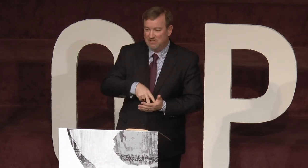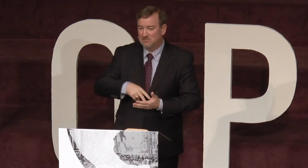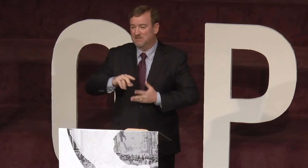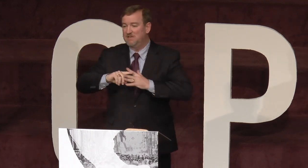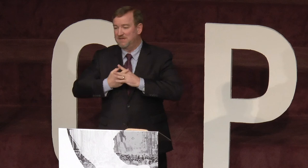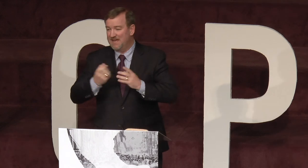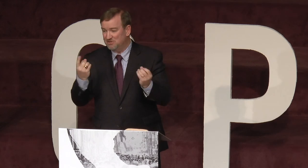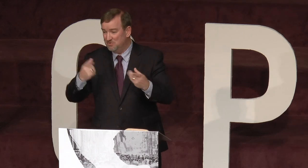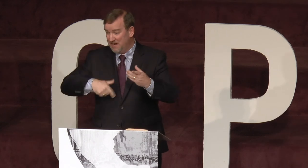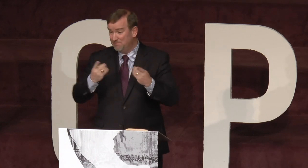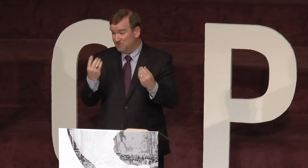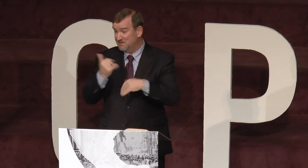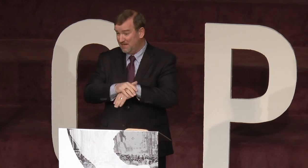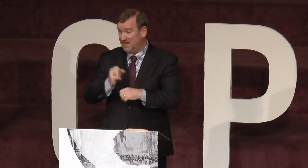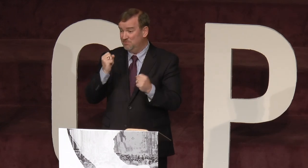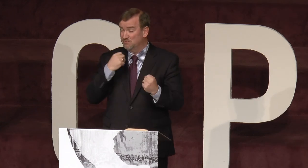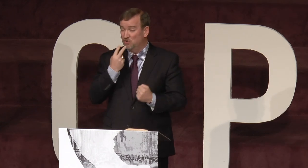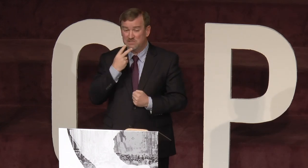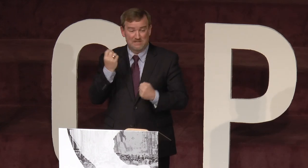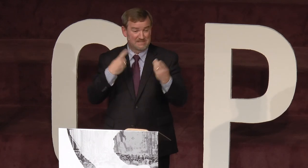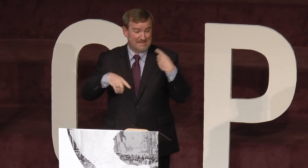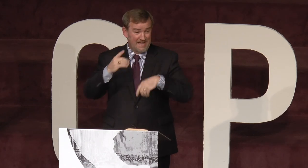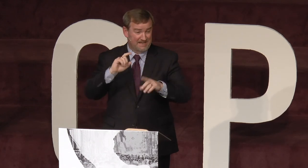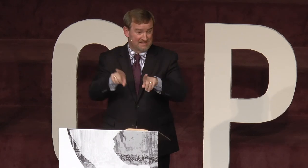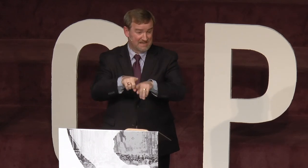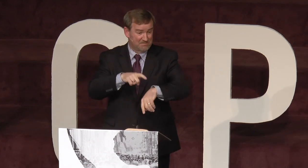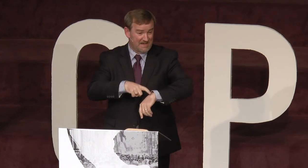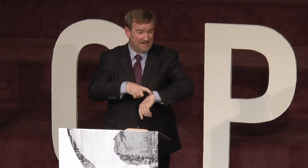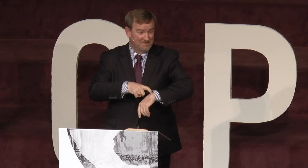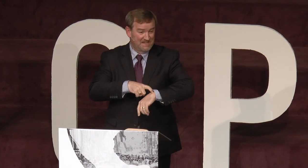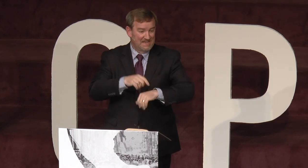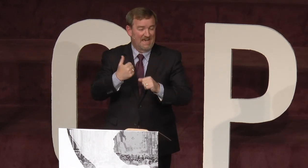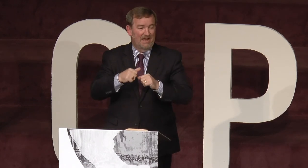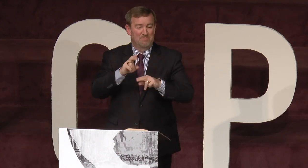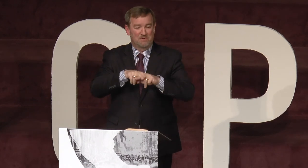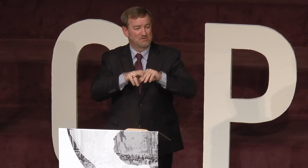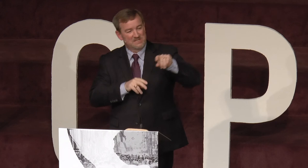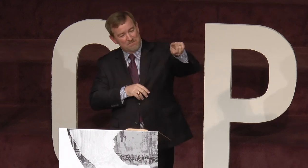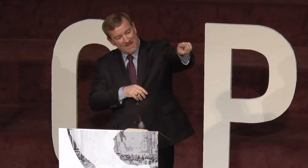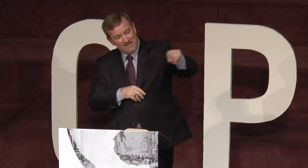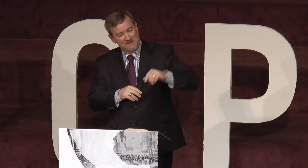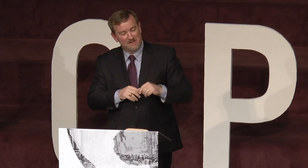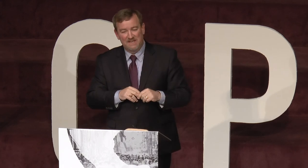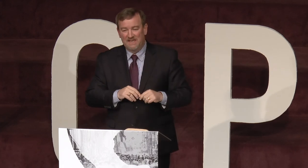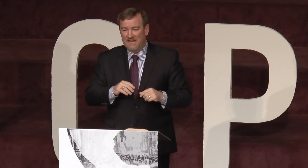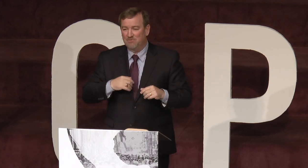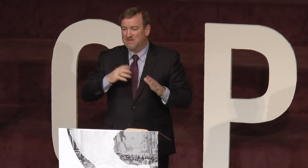and he stood, and he began to do what I'm doing tonight. He was voicing and signing at the same time. And I remember, I was sitting back here, and I was kind